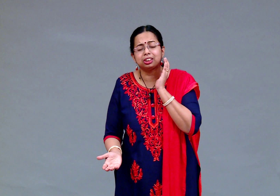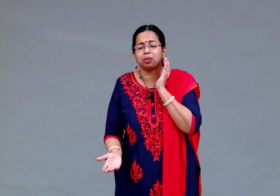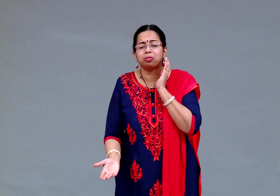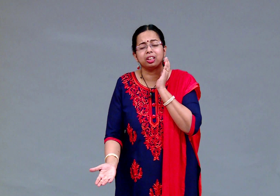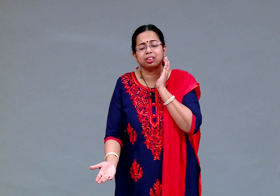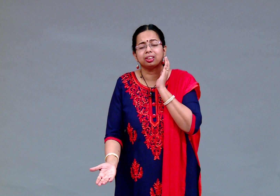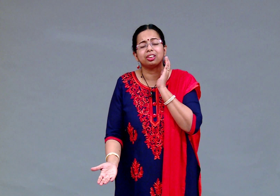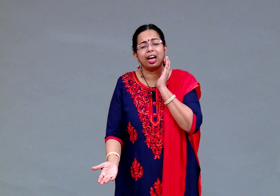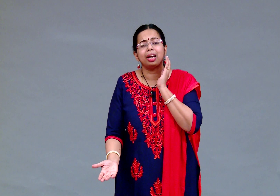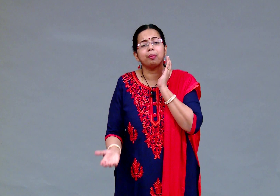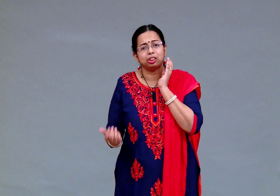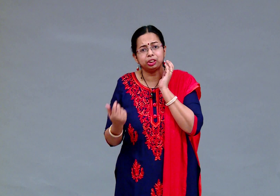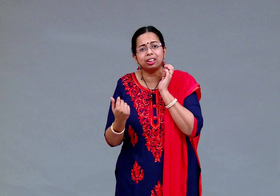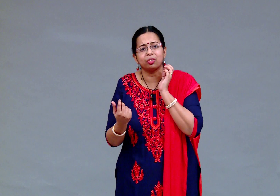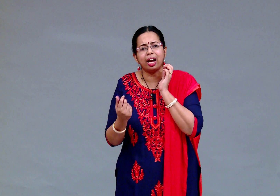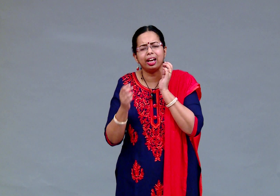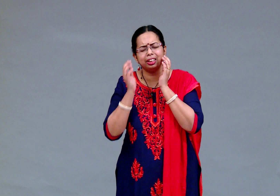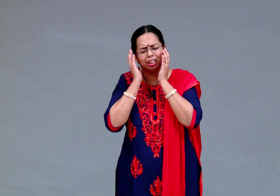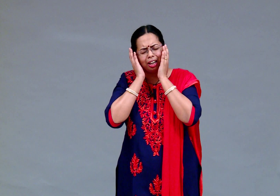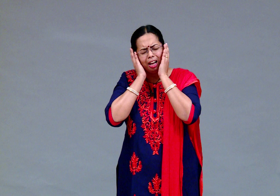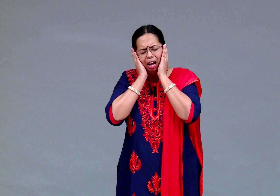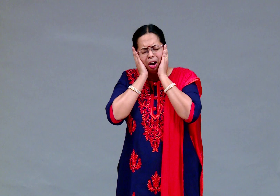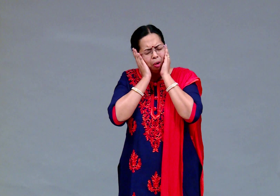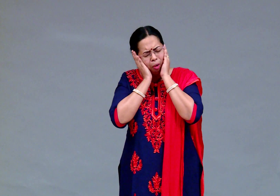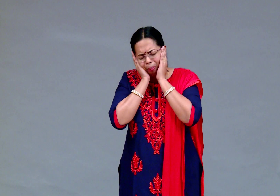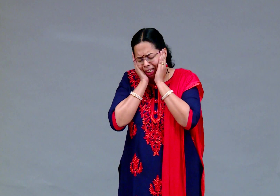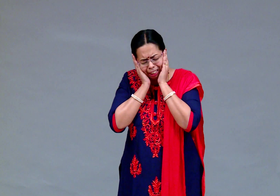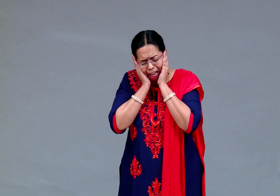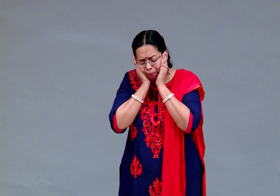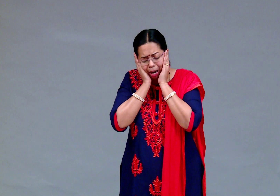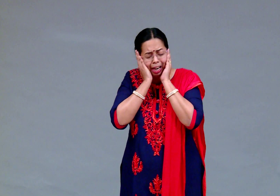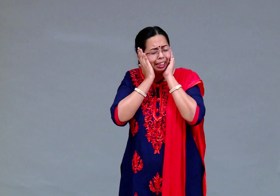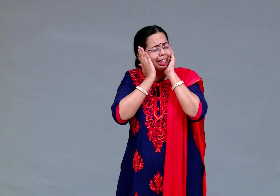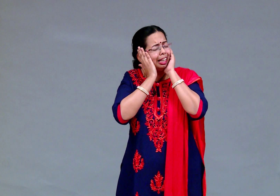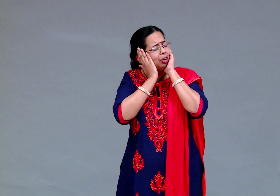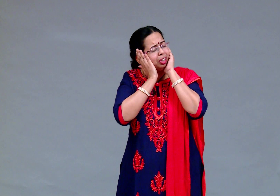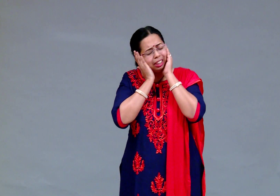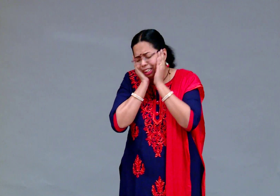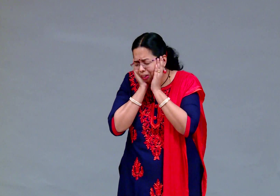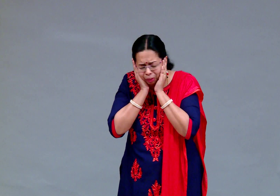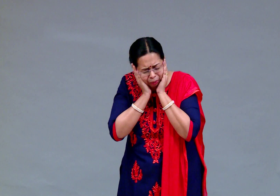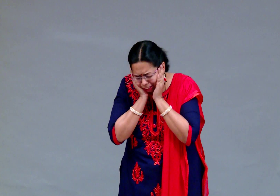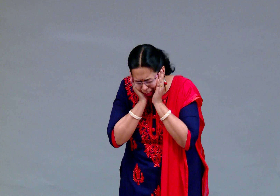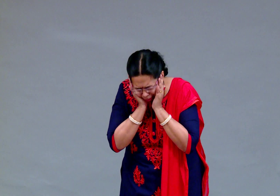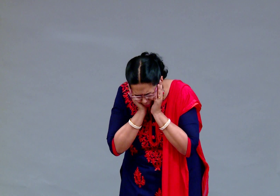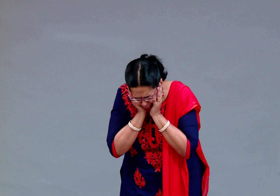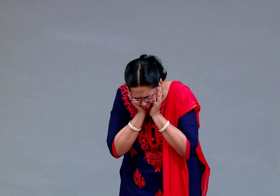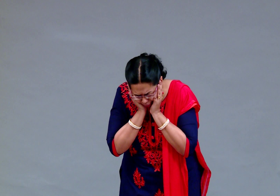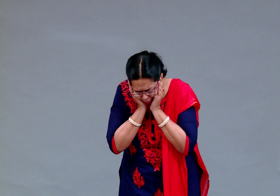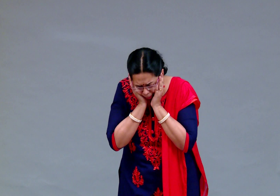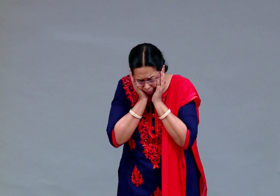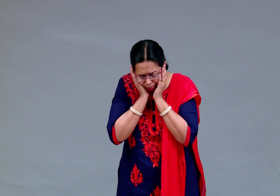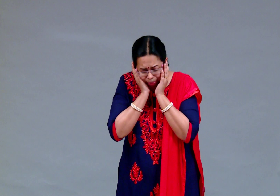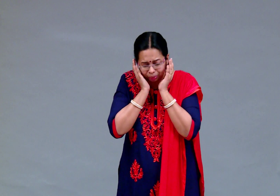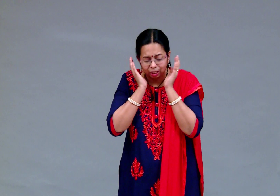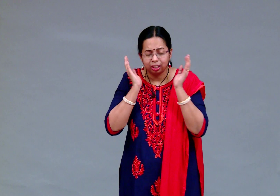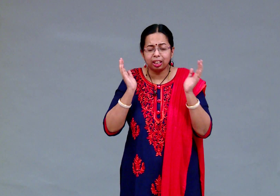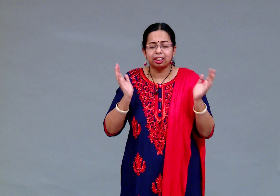of her grandma she cried oh my grandma I cannot live without you Natasha